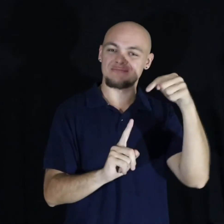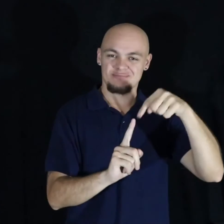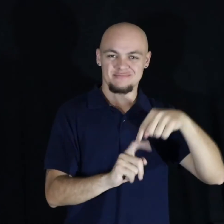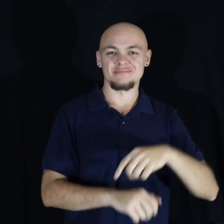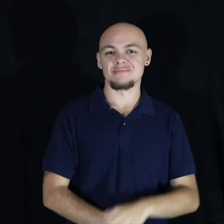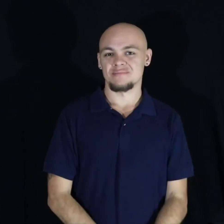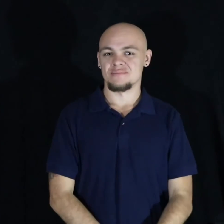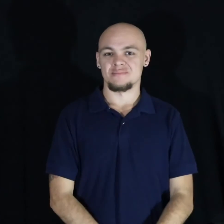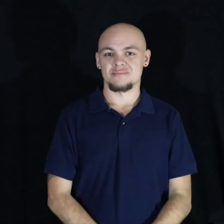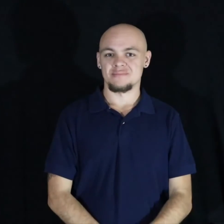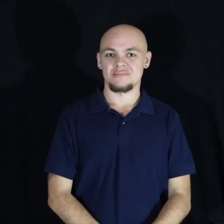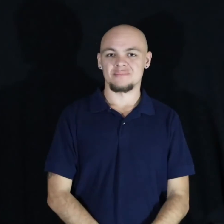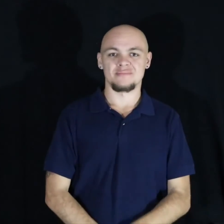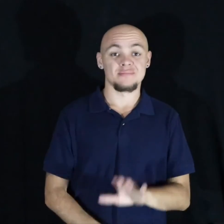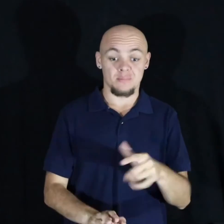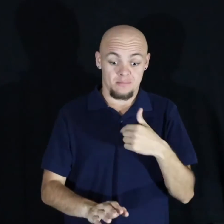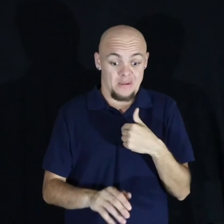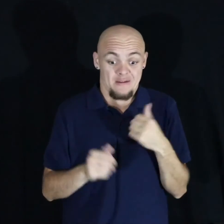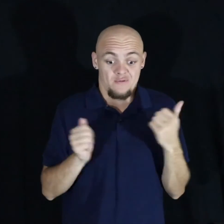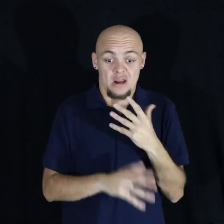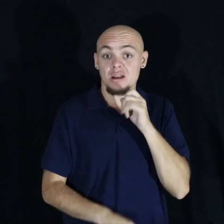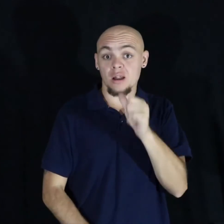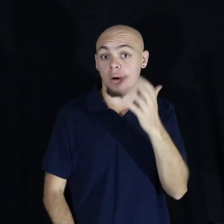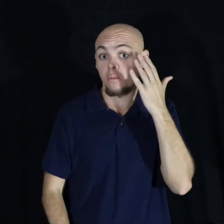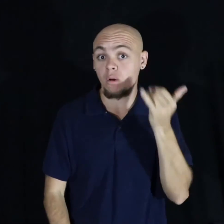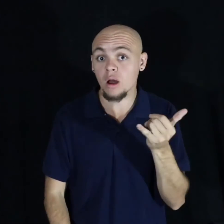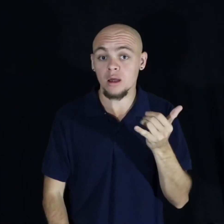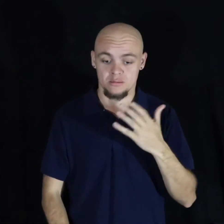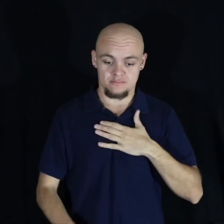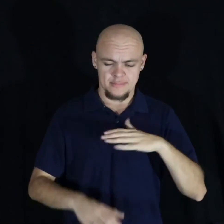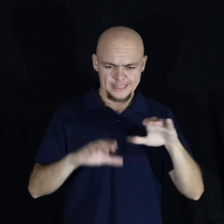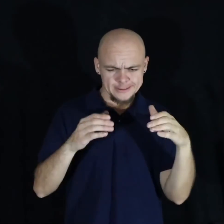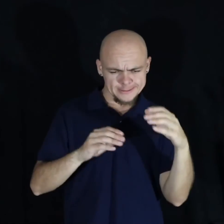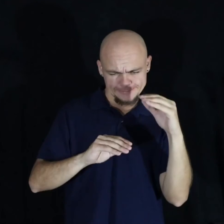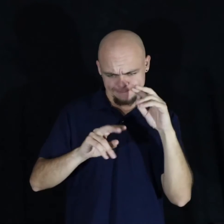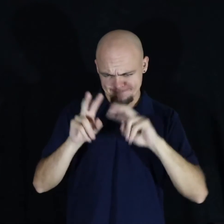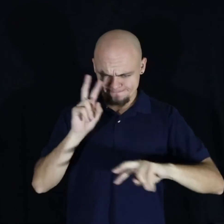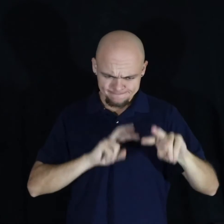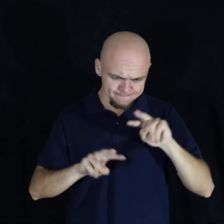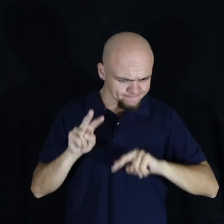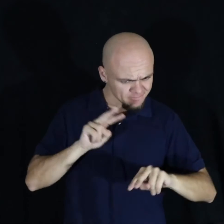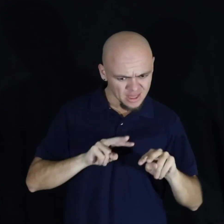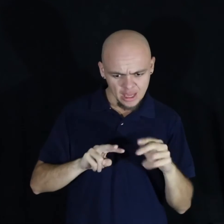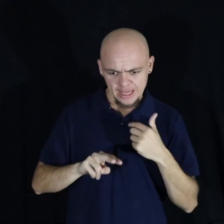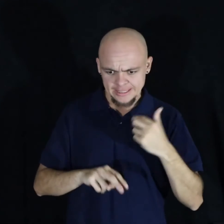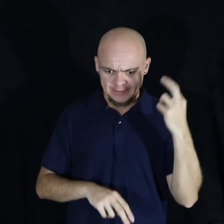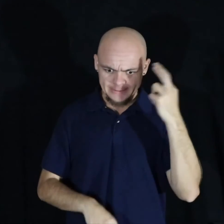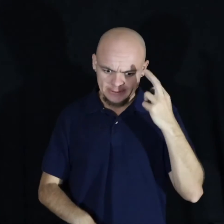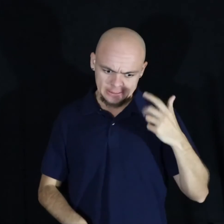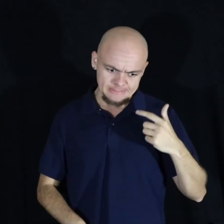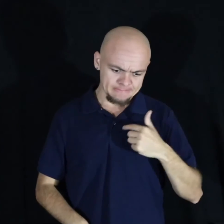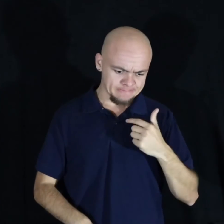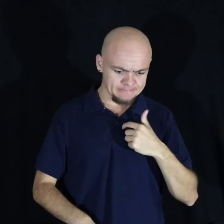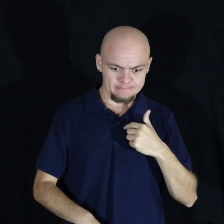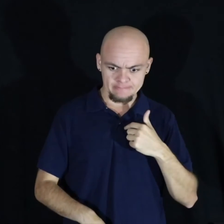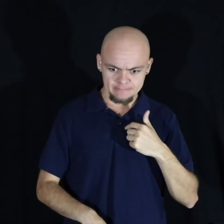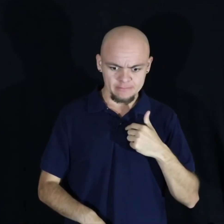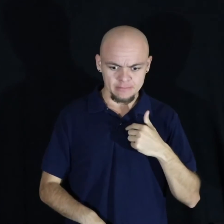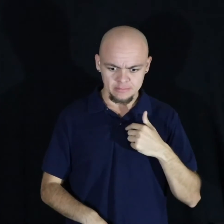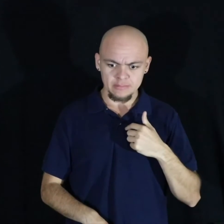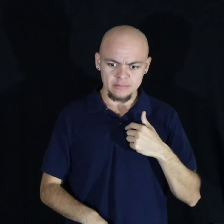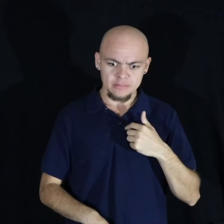I'm not afraid of failing. You know why? Because when I audited in my circle, I realized I need to start dating failure.